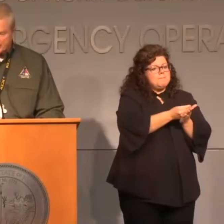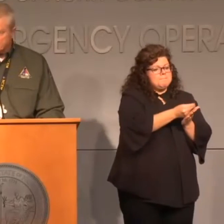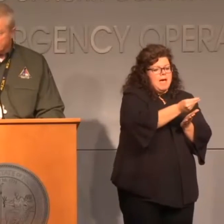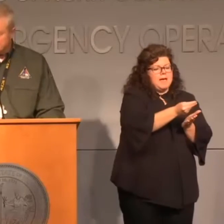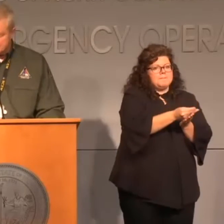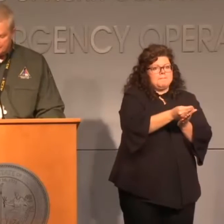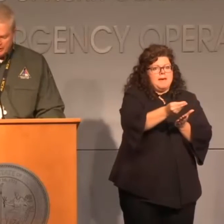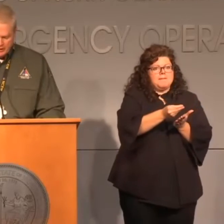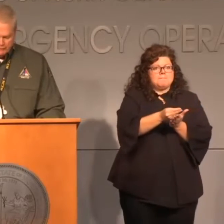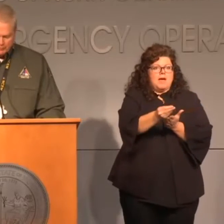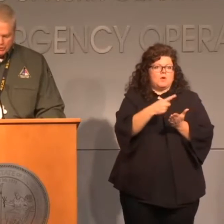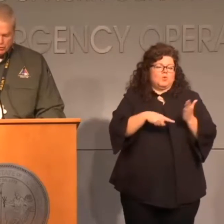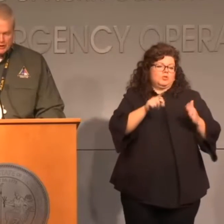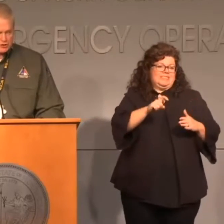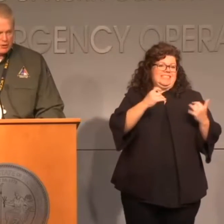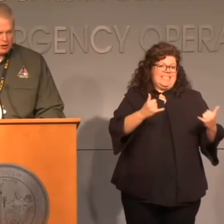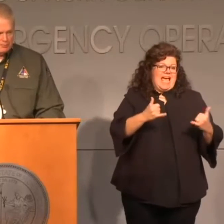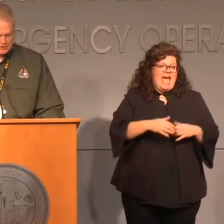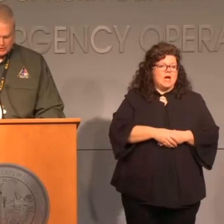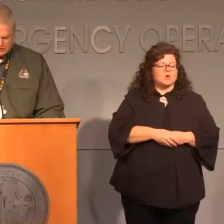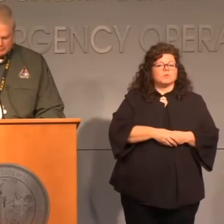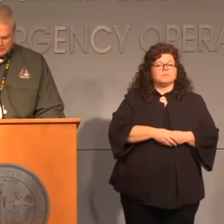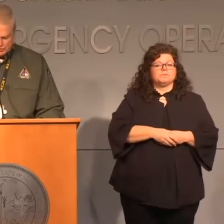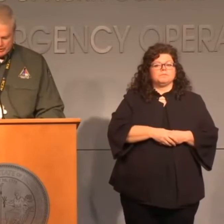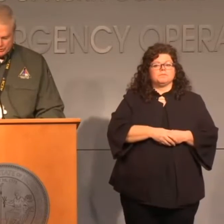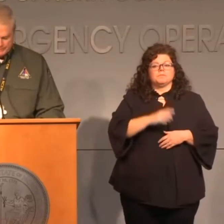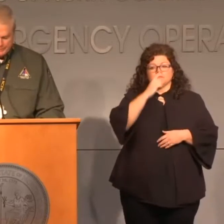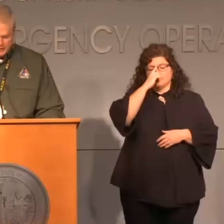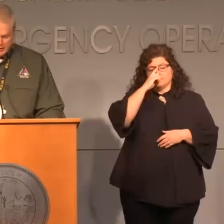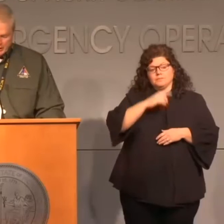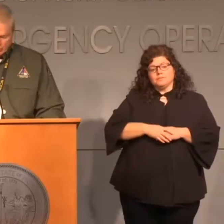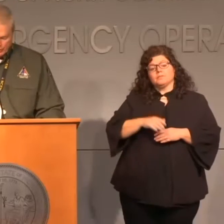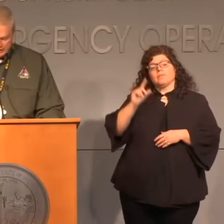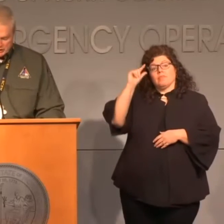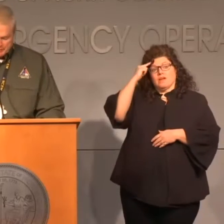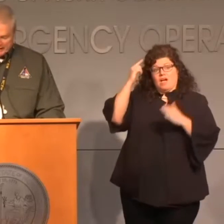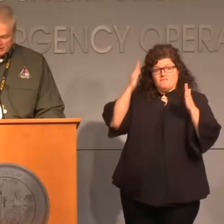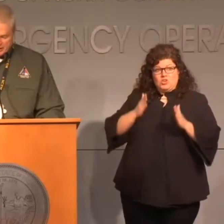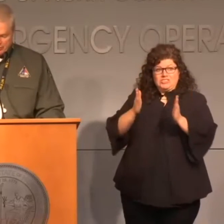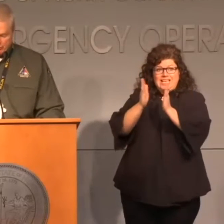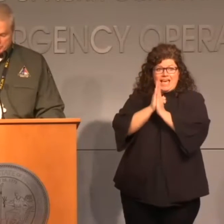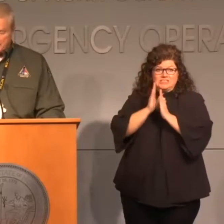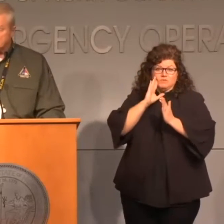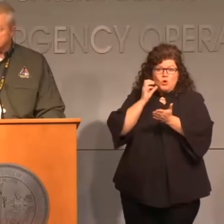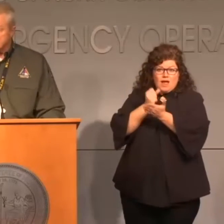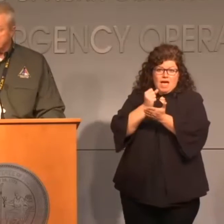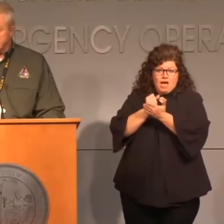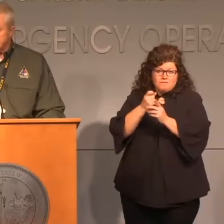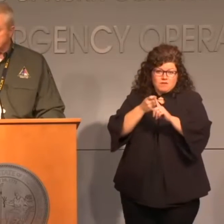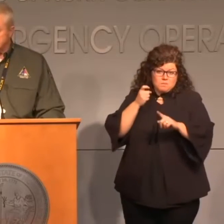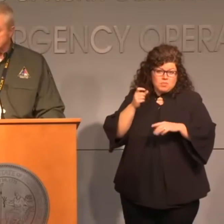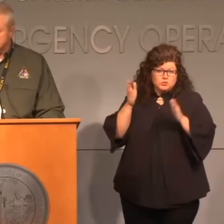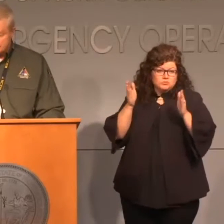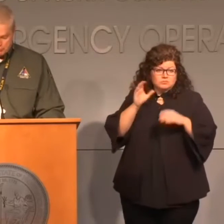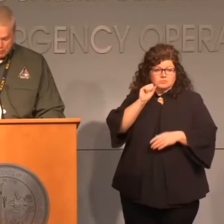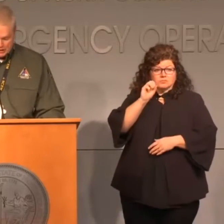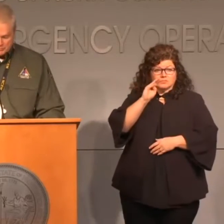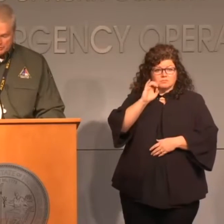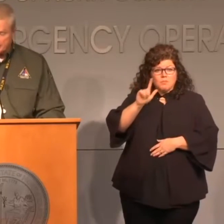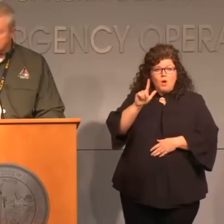disaster declaration from the U.S. Business Administration. We expect to hear a response on that,